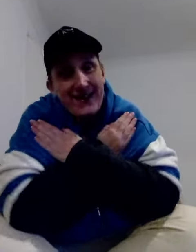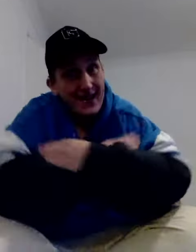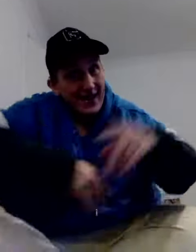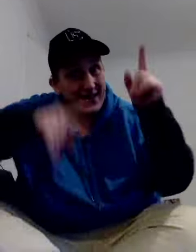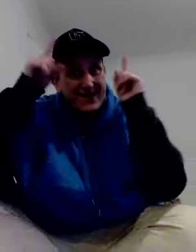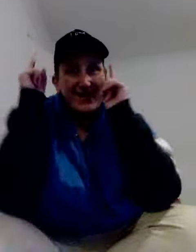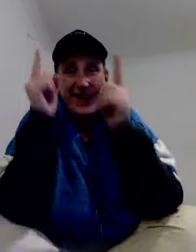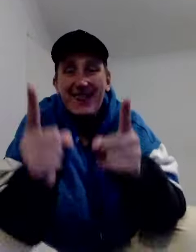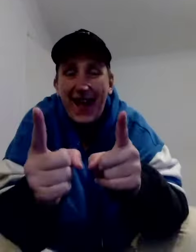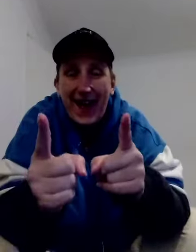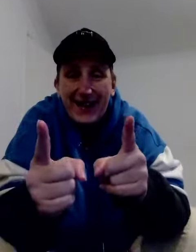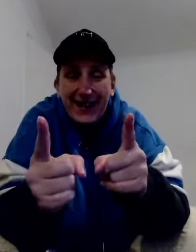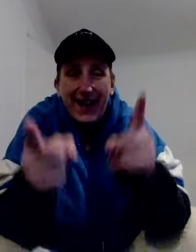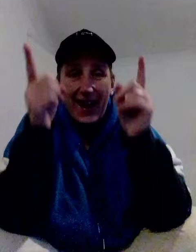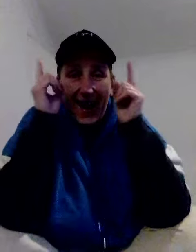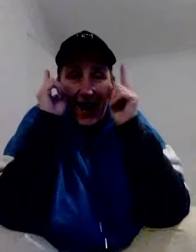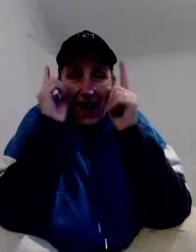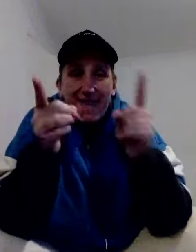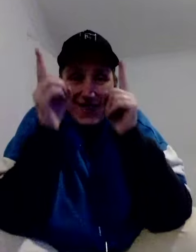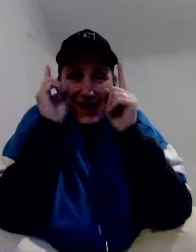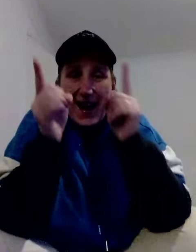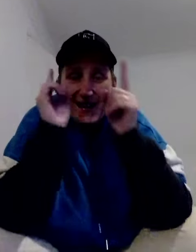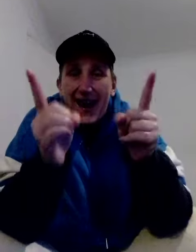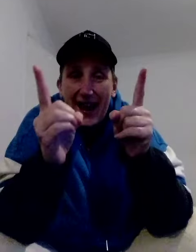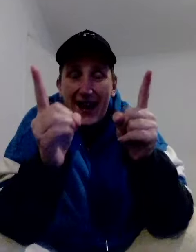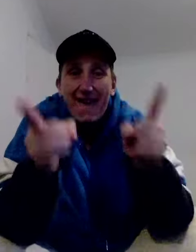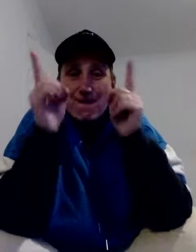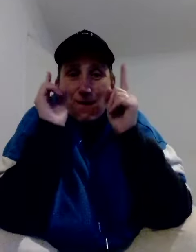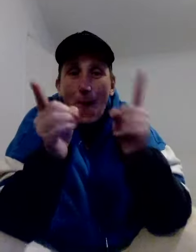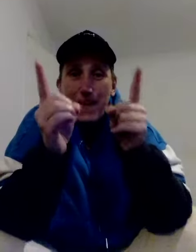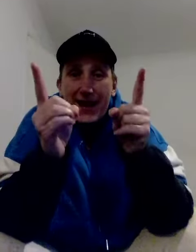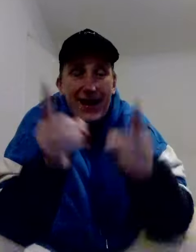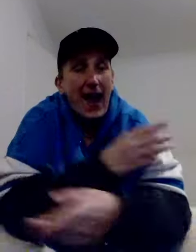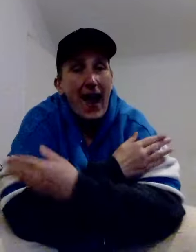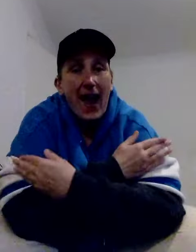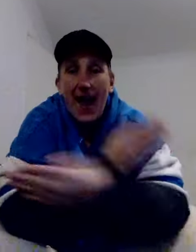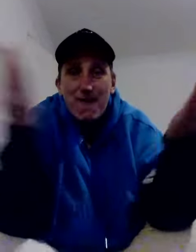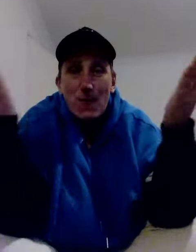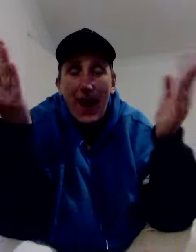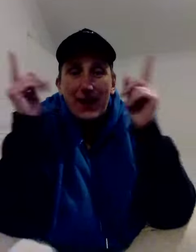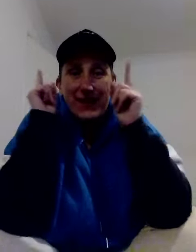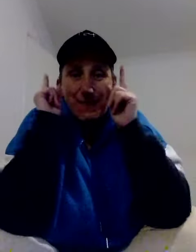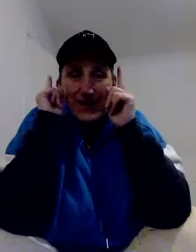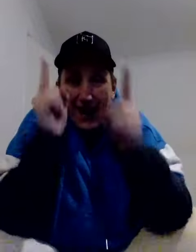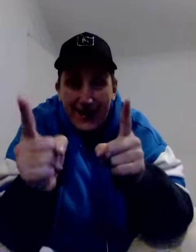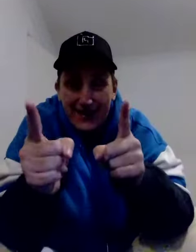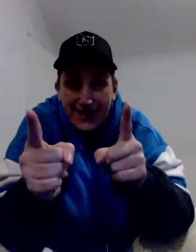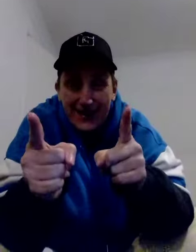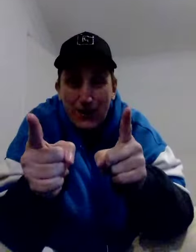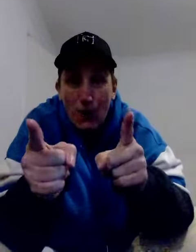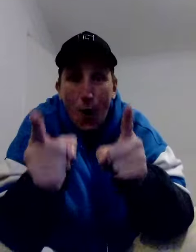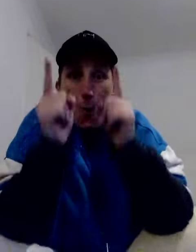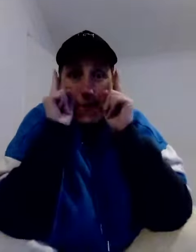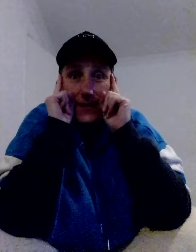to that. Happy night day for me. Everywhere you can be changed in your own